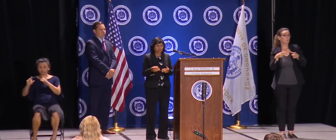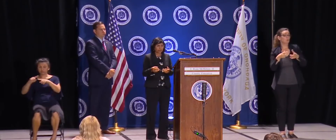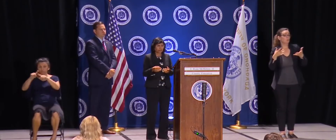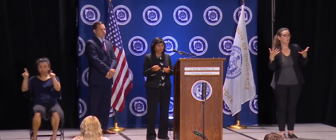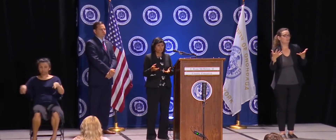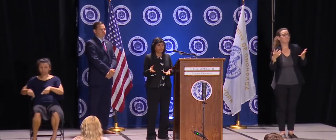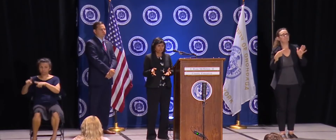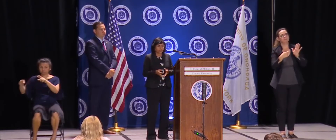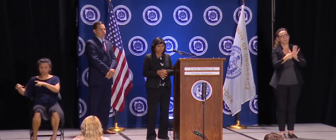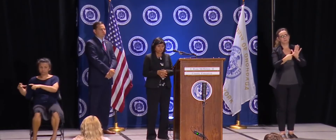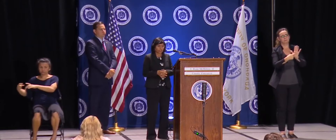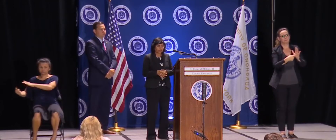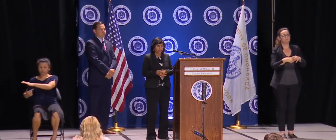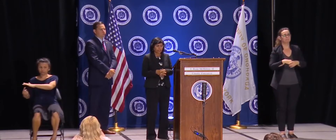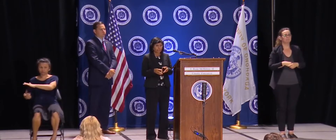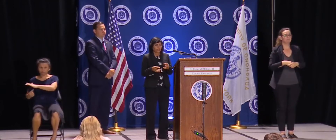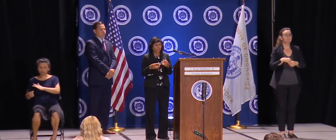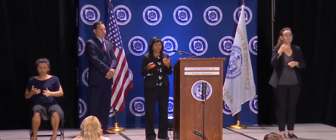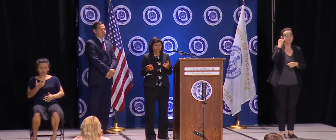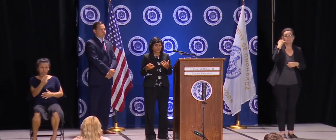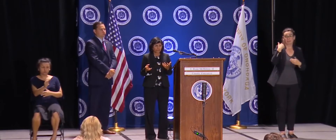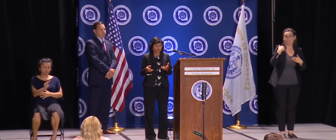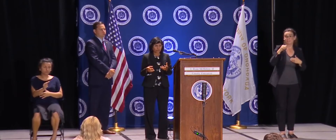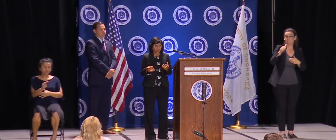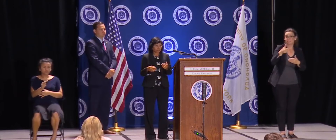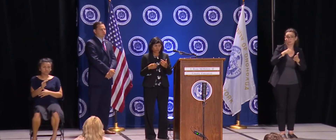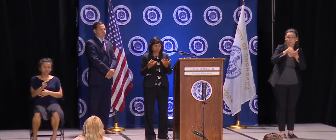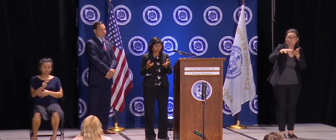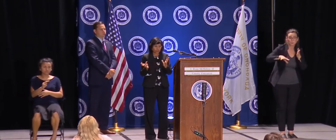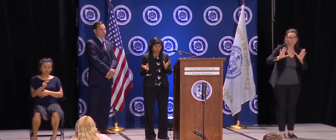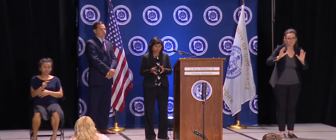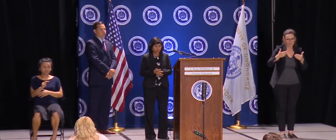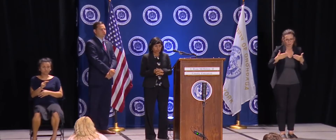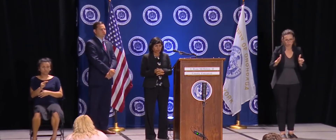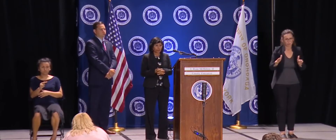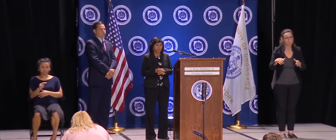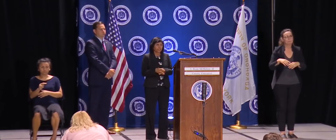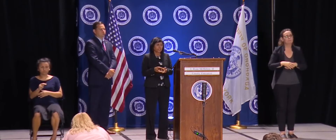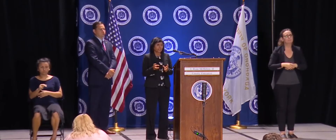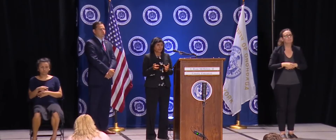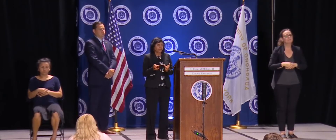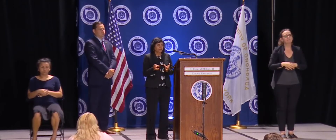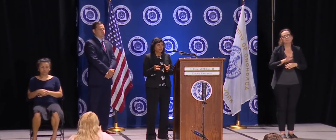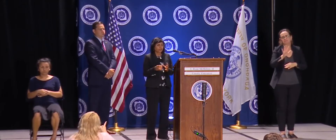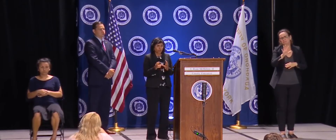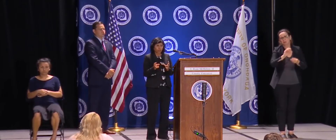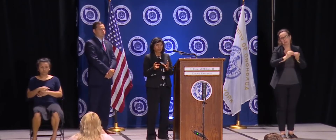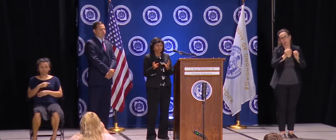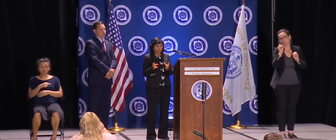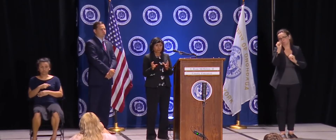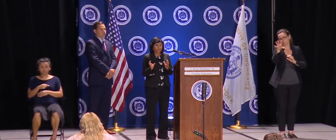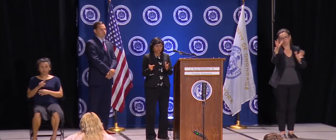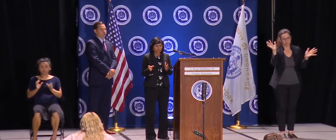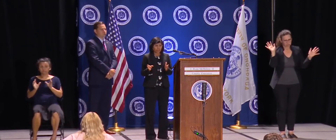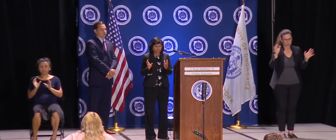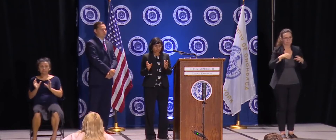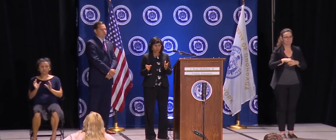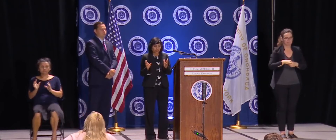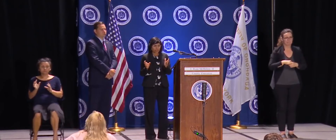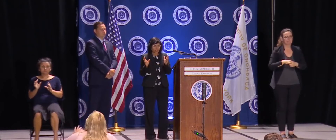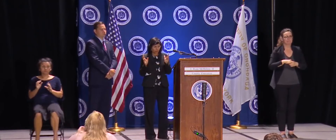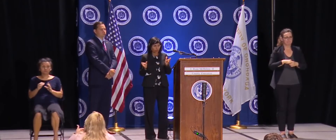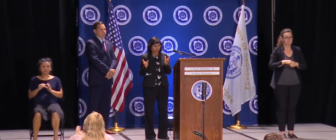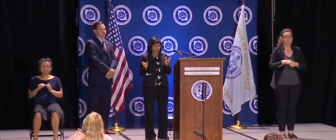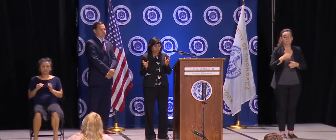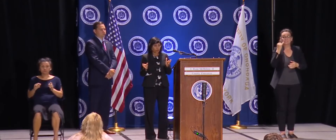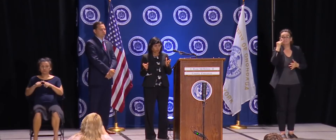depending on, if you have 10 kids in the class. And if the kid was, I'm just throwing a random number. And though all, if we consider this